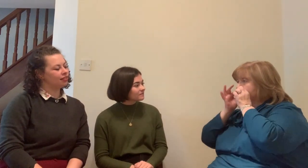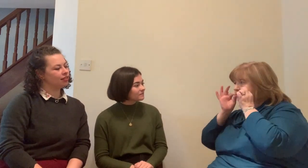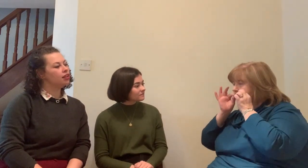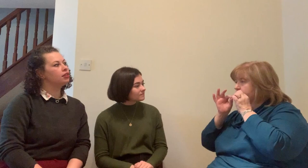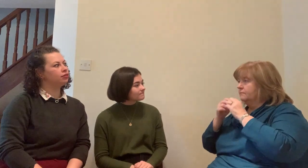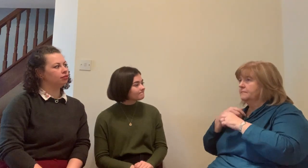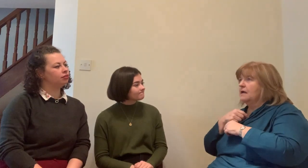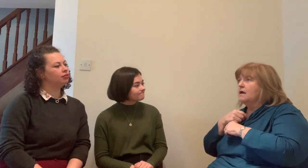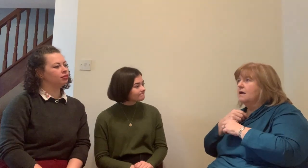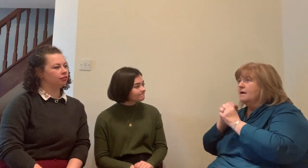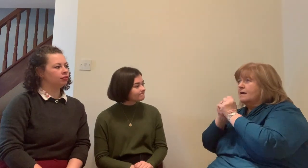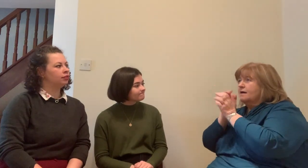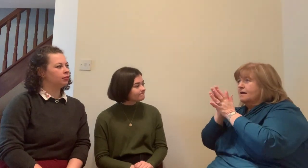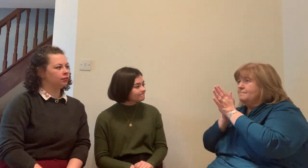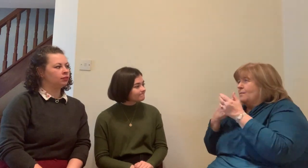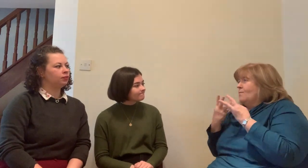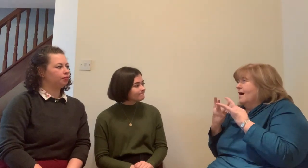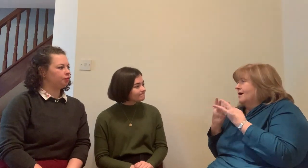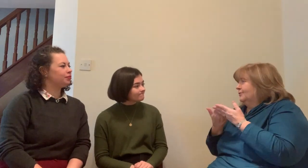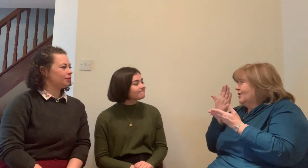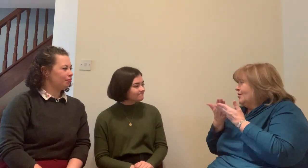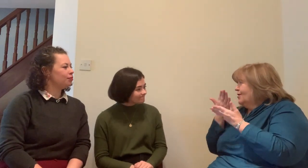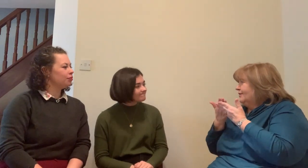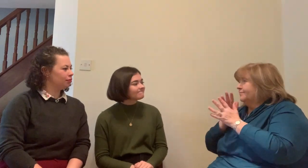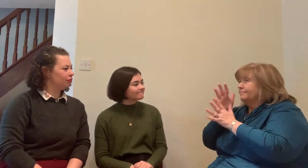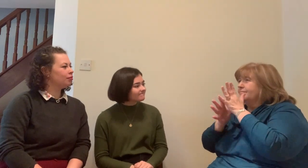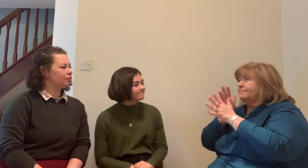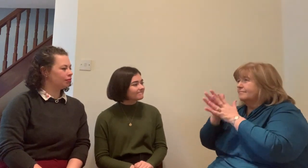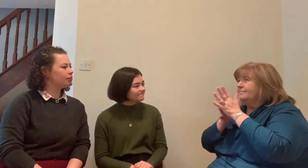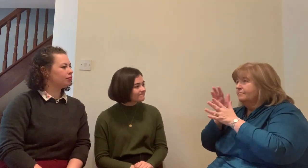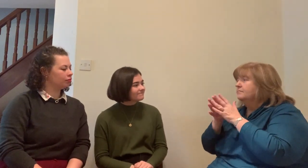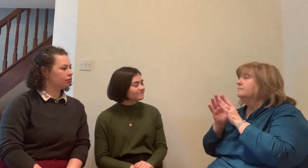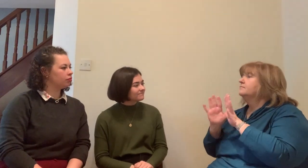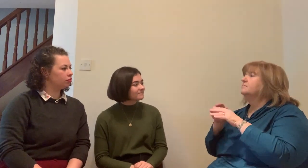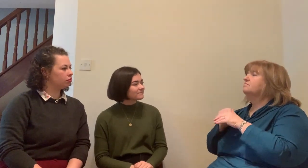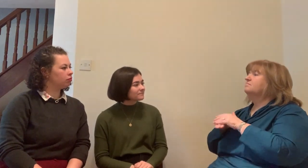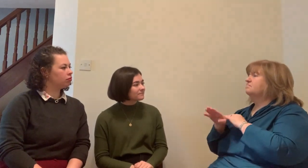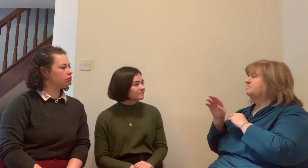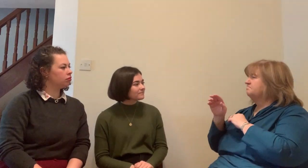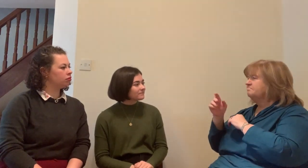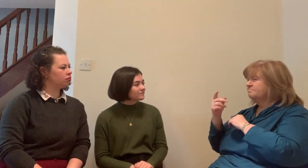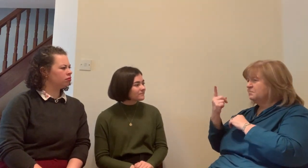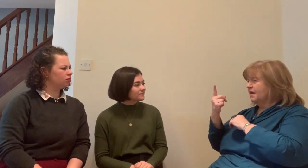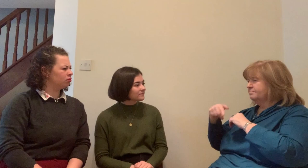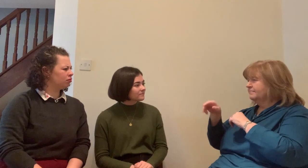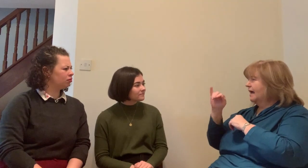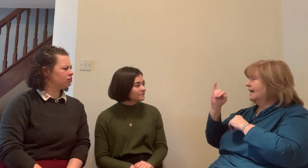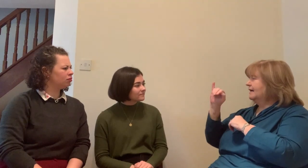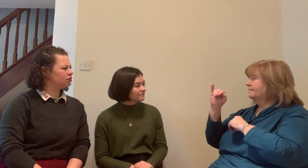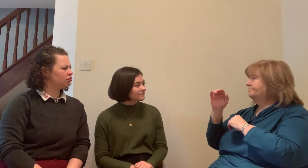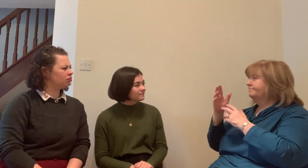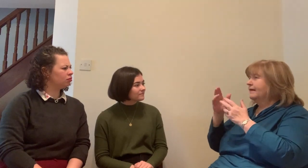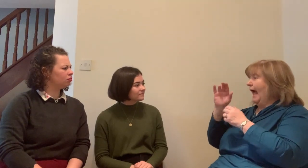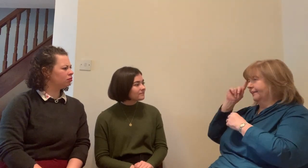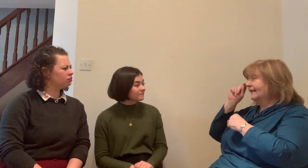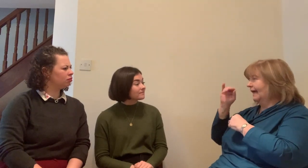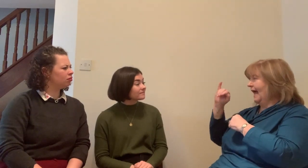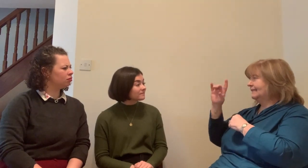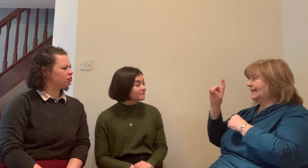Gosh, I'm just thinking it must have been hard maybe for you to stand up there. How did you feel doing it? No, I think it was an instinctive thing. That's funny. that I